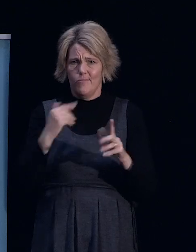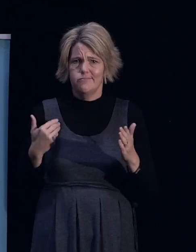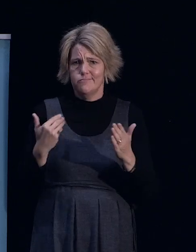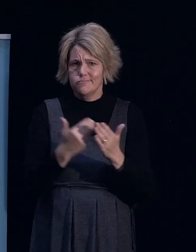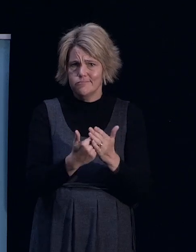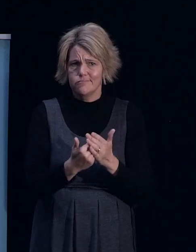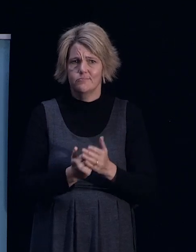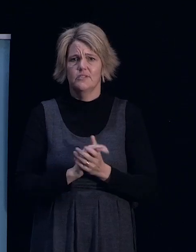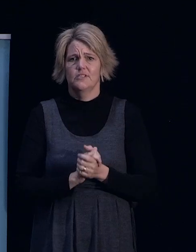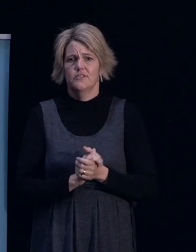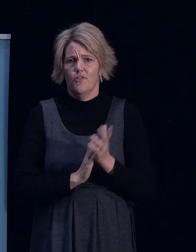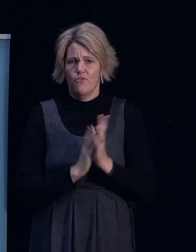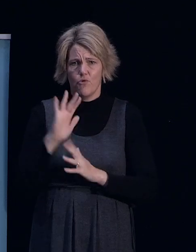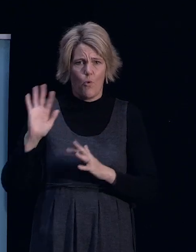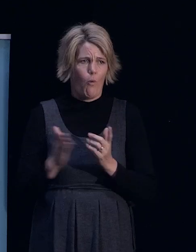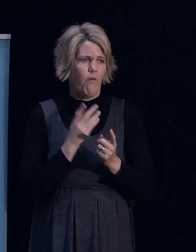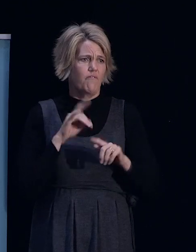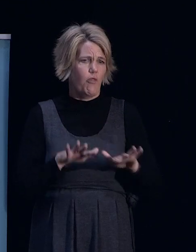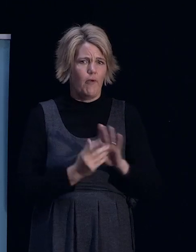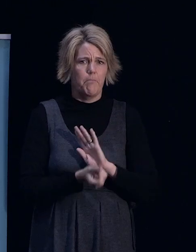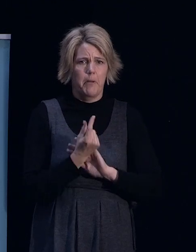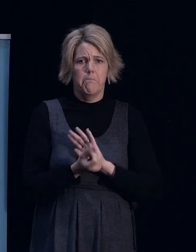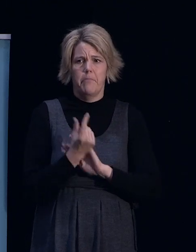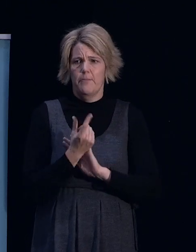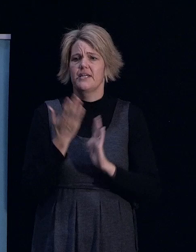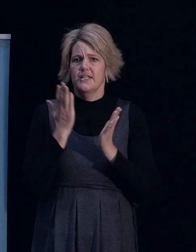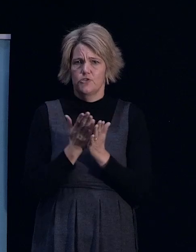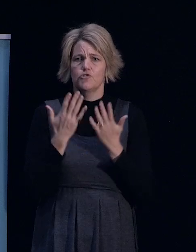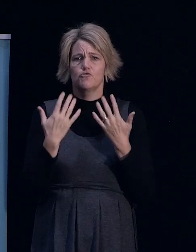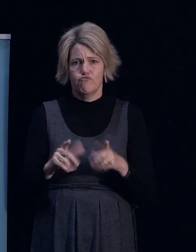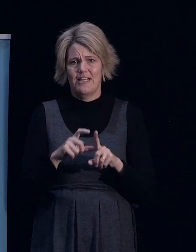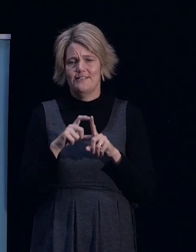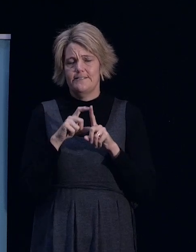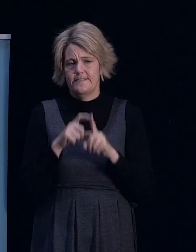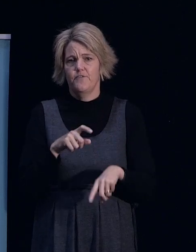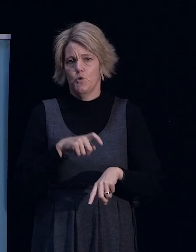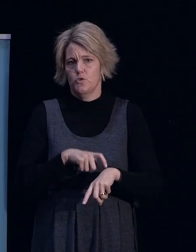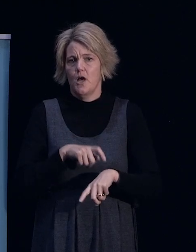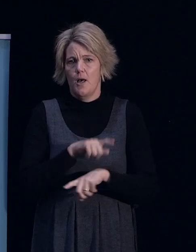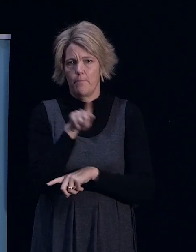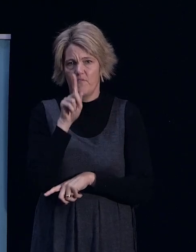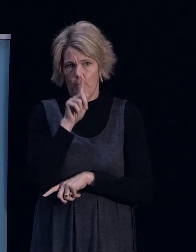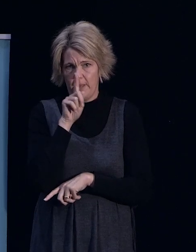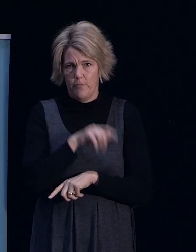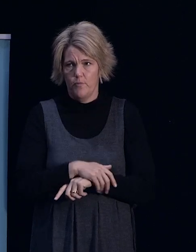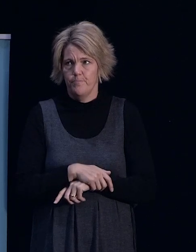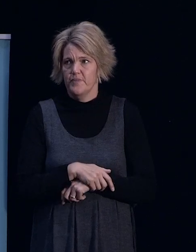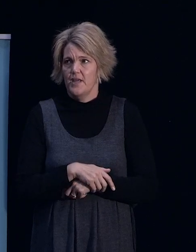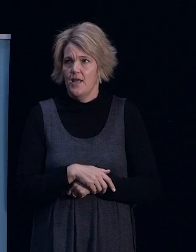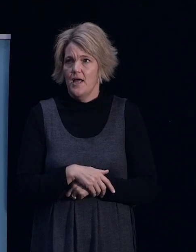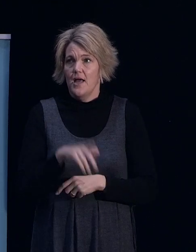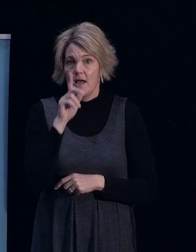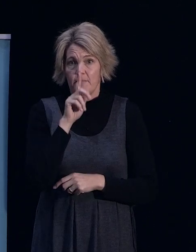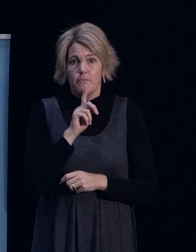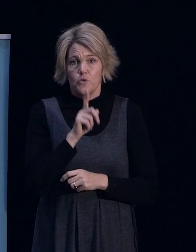series of events and it is really really difficult and I think people have said it's quite difficult all over New